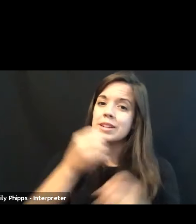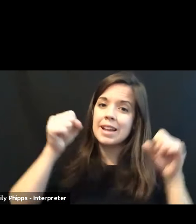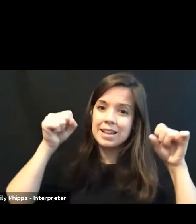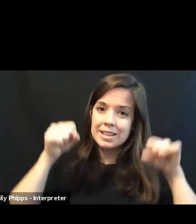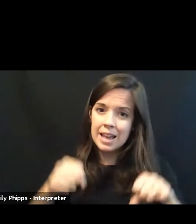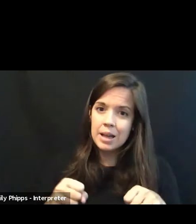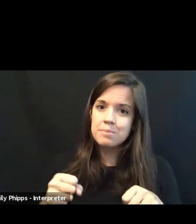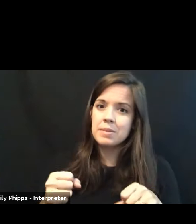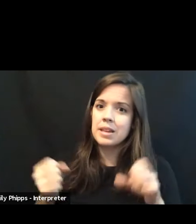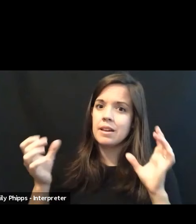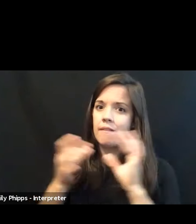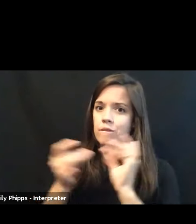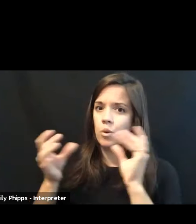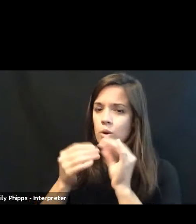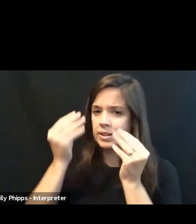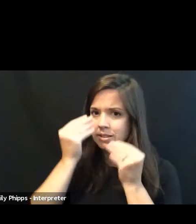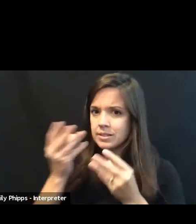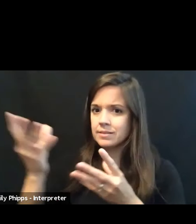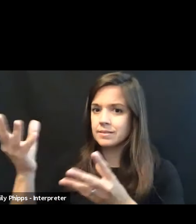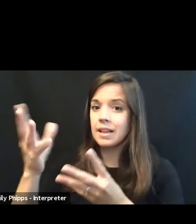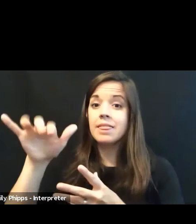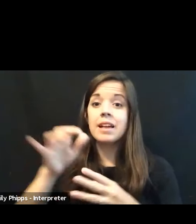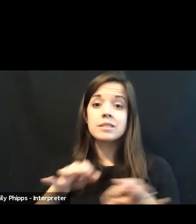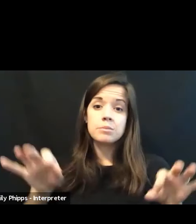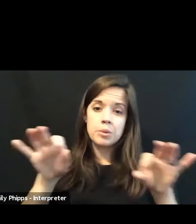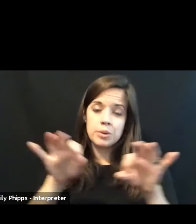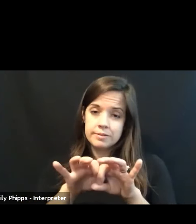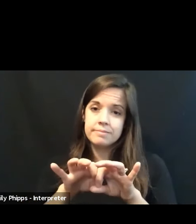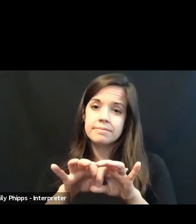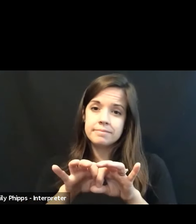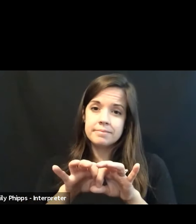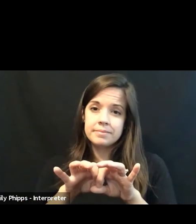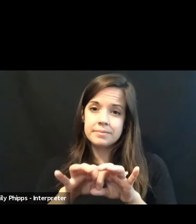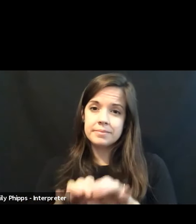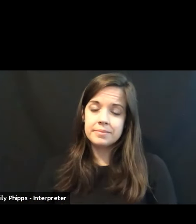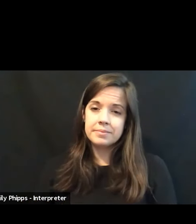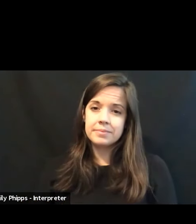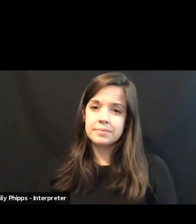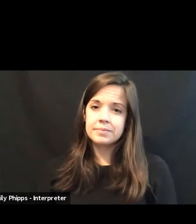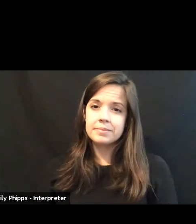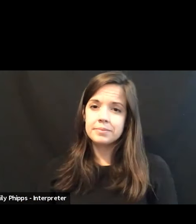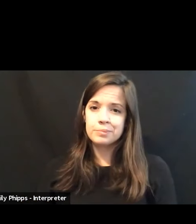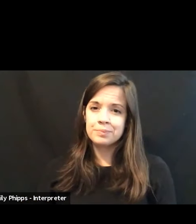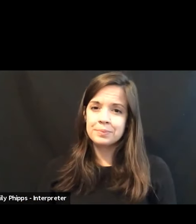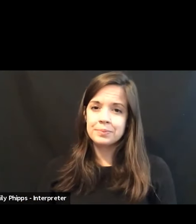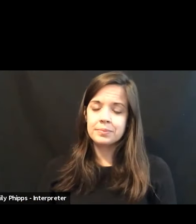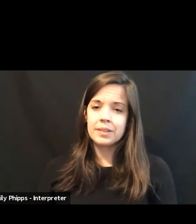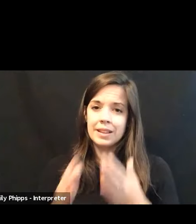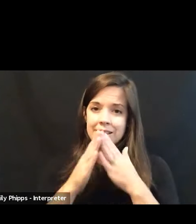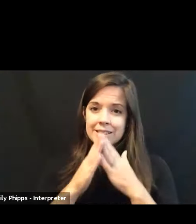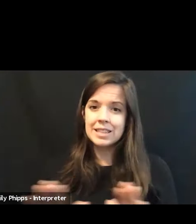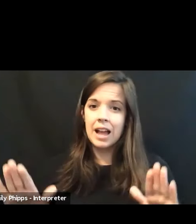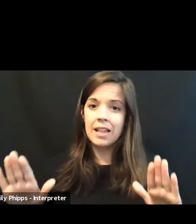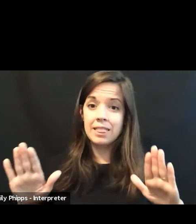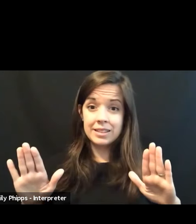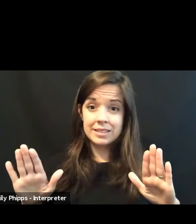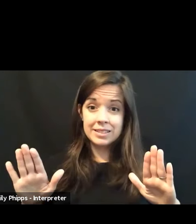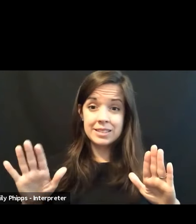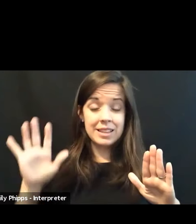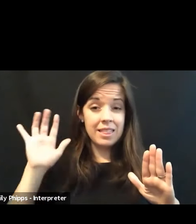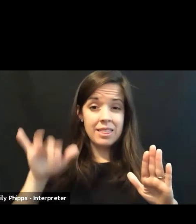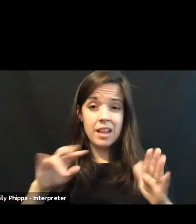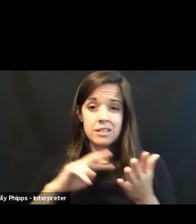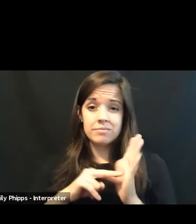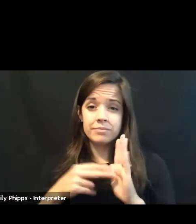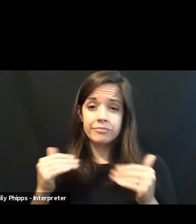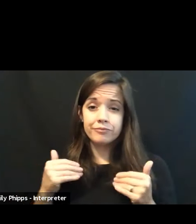voiced, that's important. You know, silence is compliance, really.